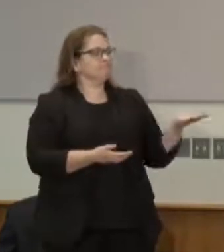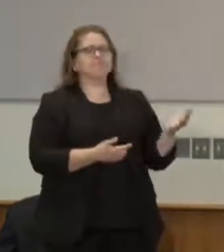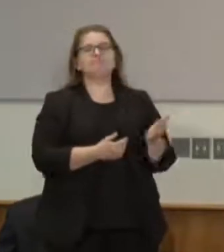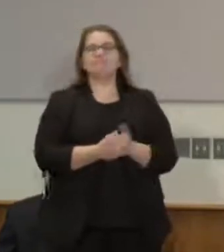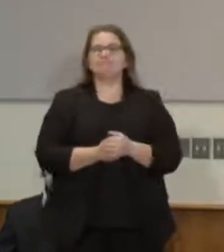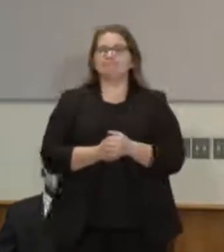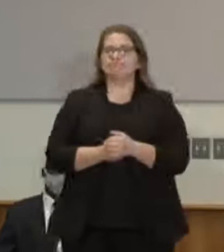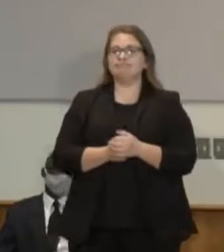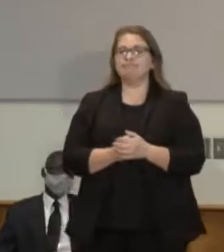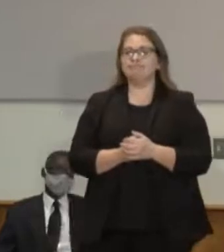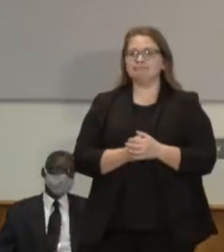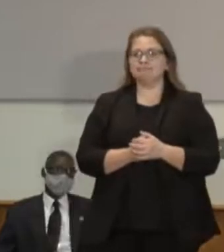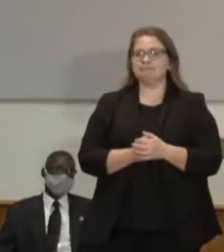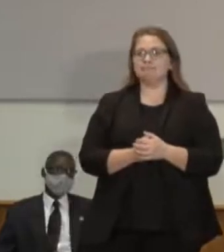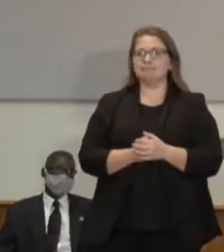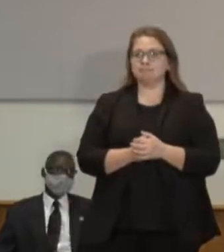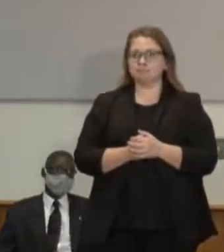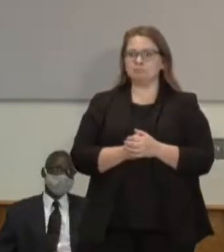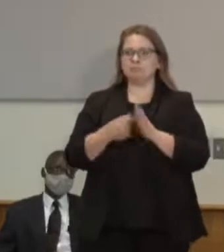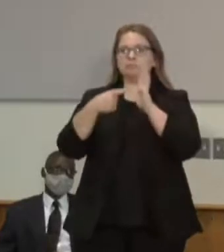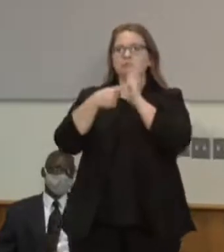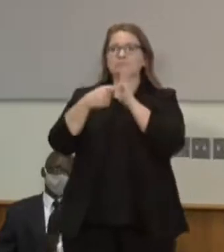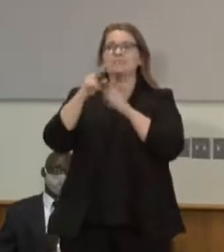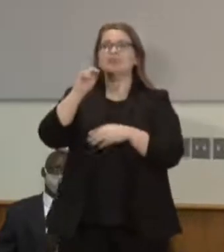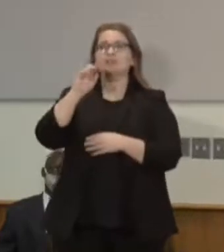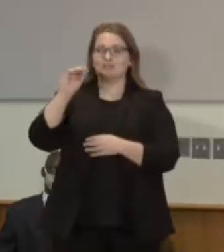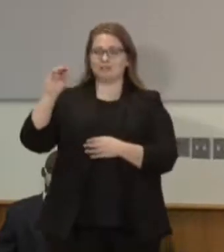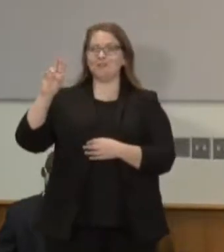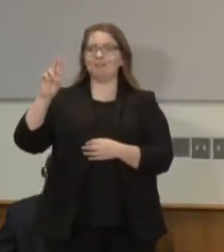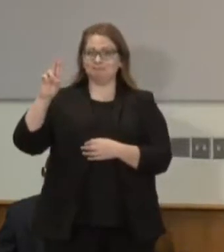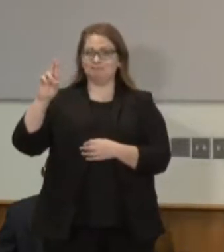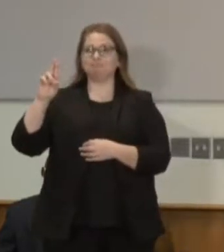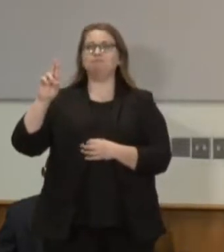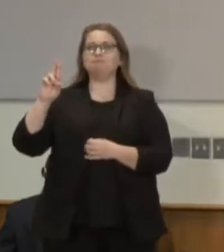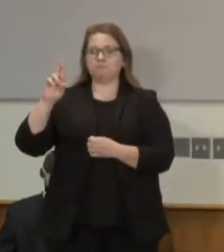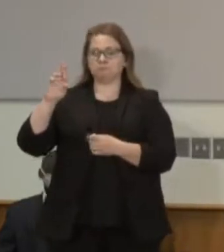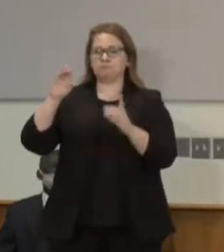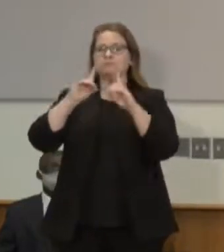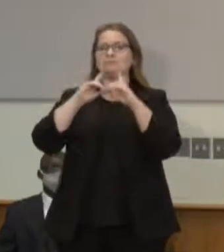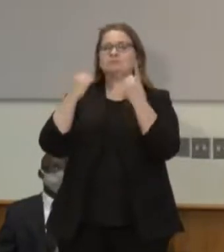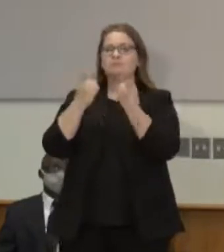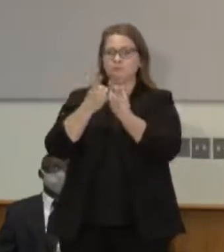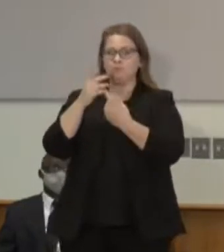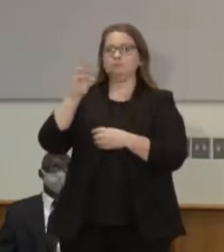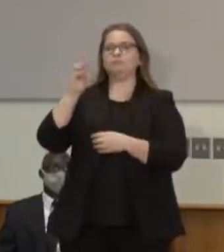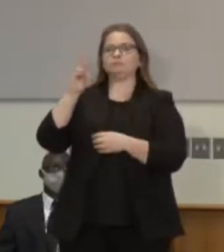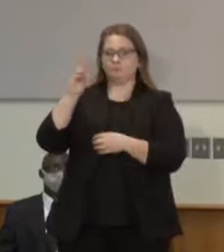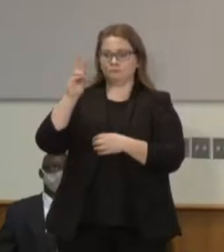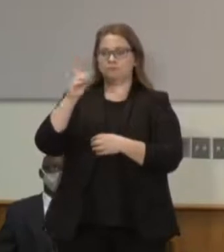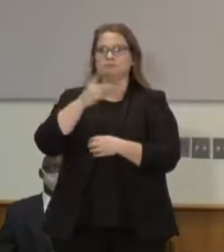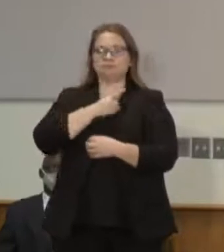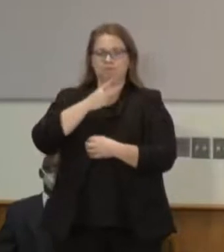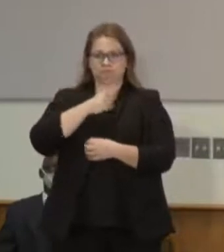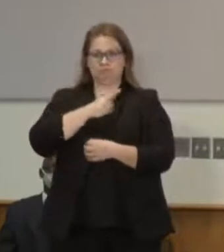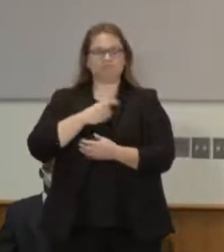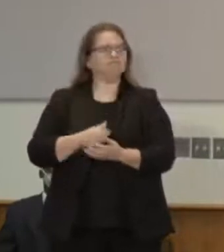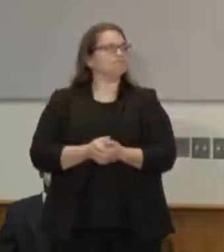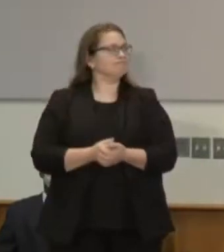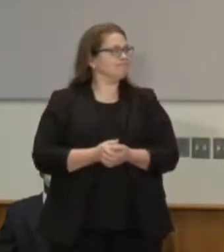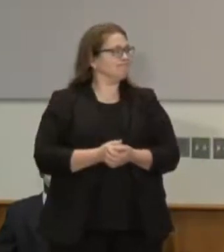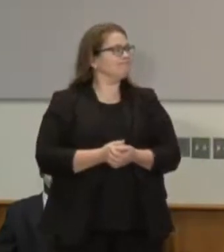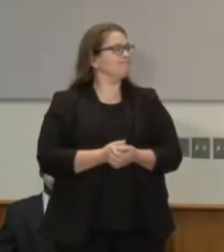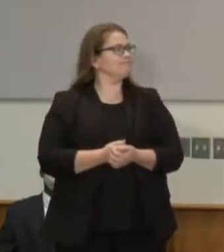good afternoon my name is representative Mahmoud Noor I represent district 60B in Minneapolis equal